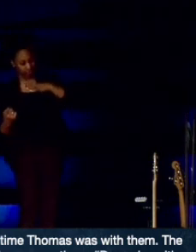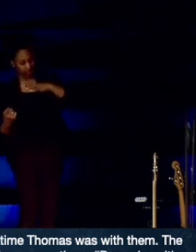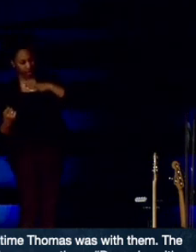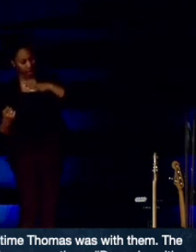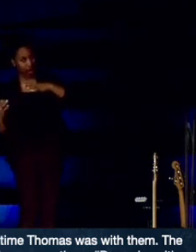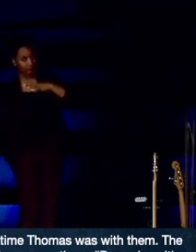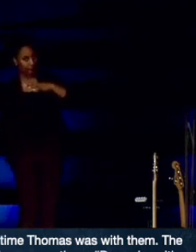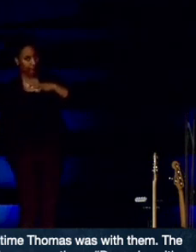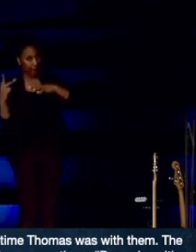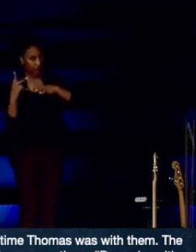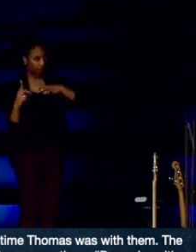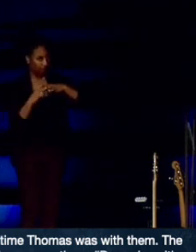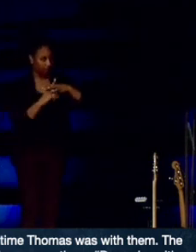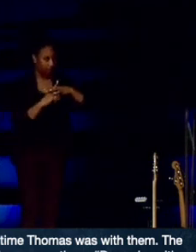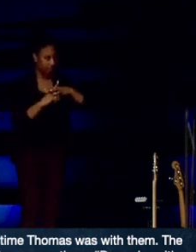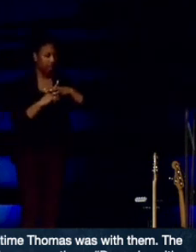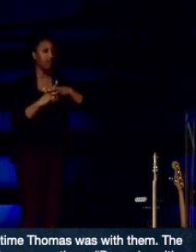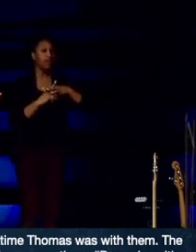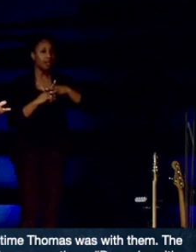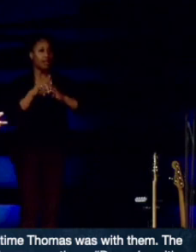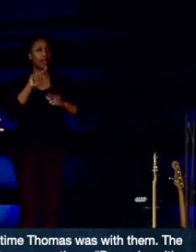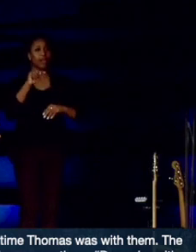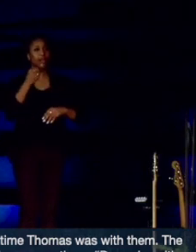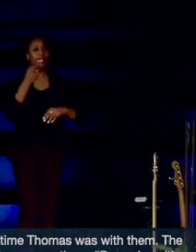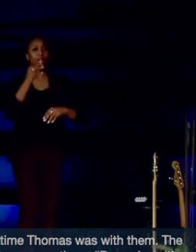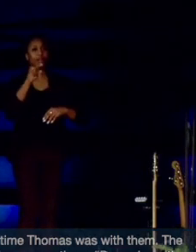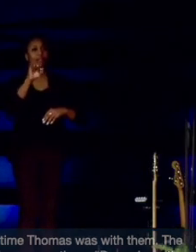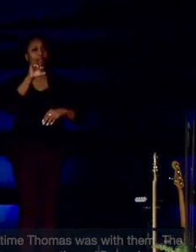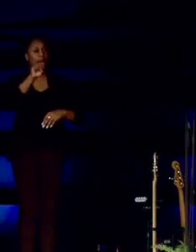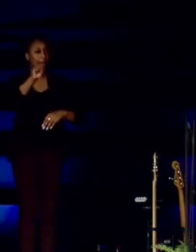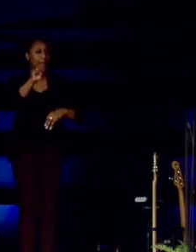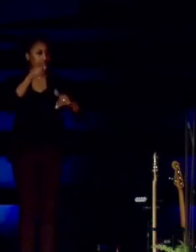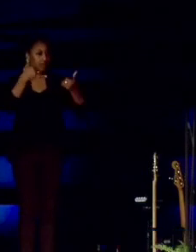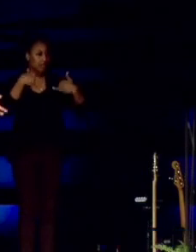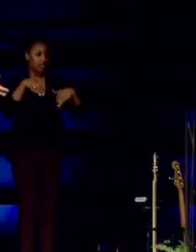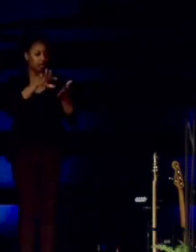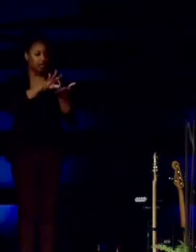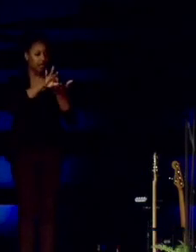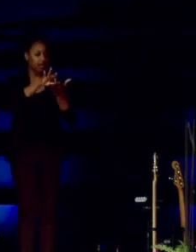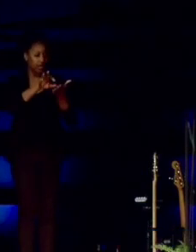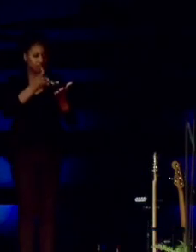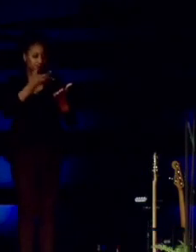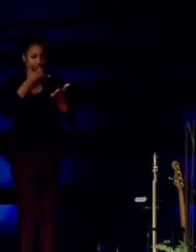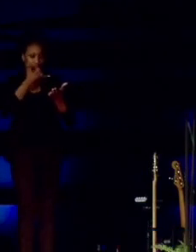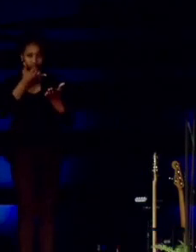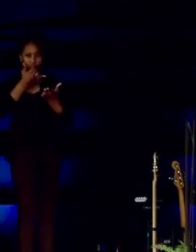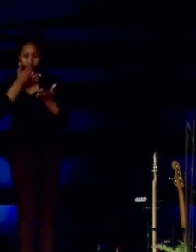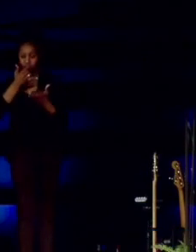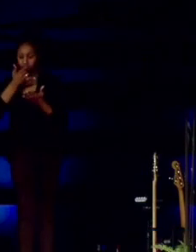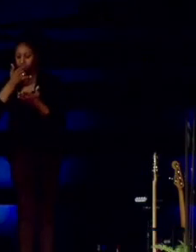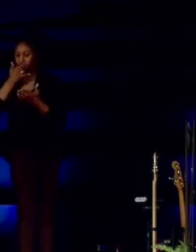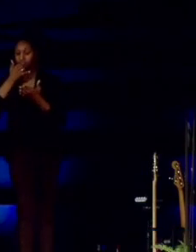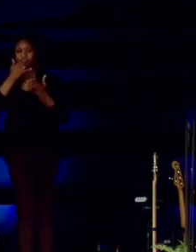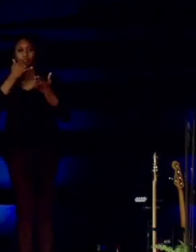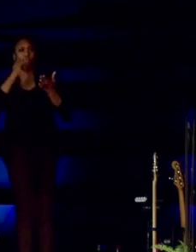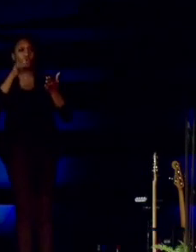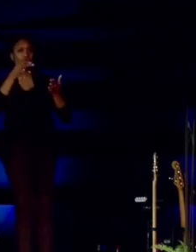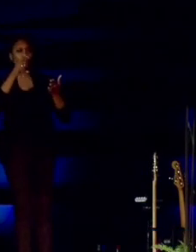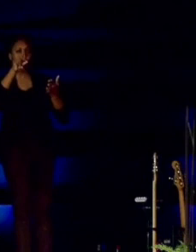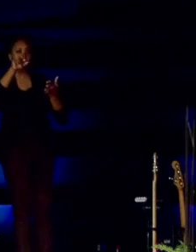I'll be back. Thomas is messing up the count. Judas has already went out and hung himself.